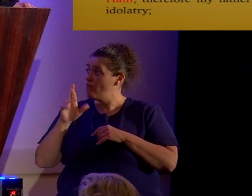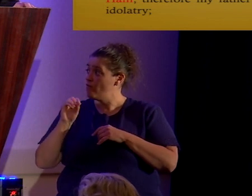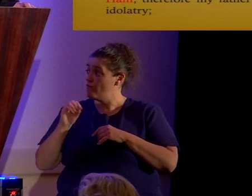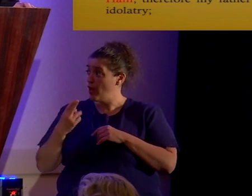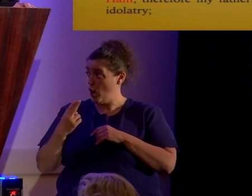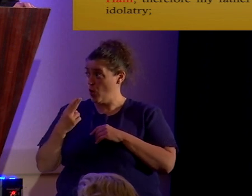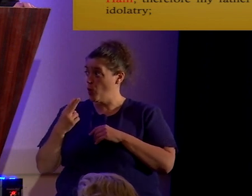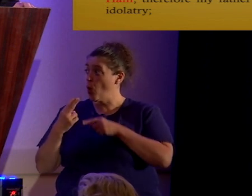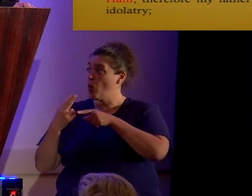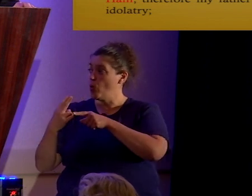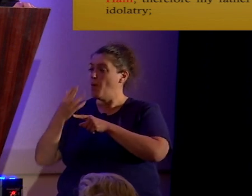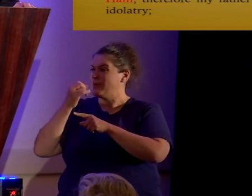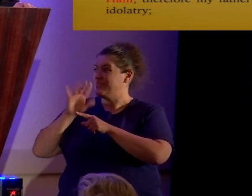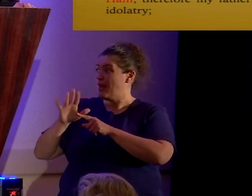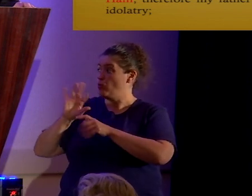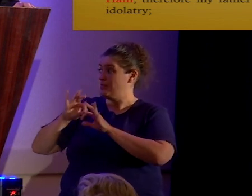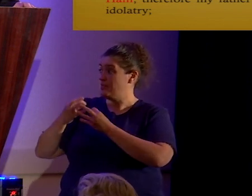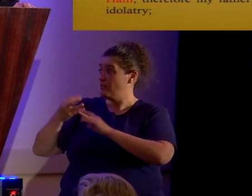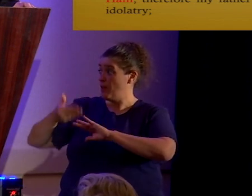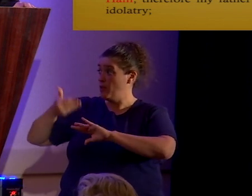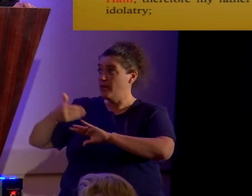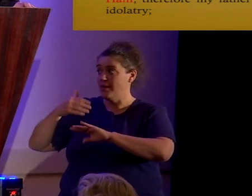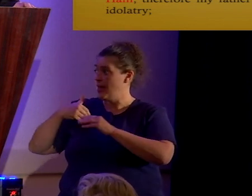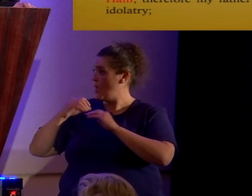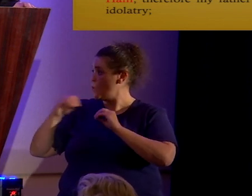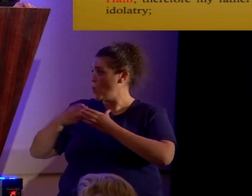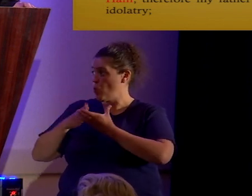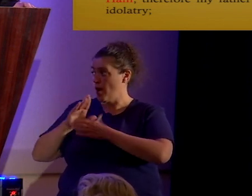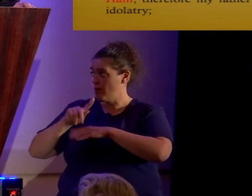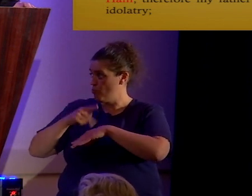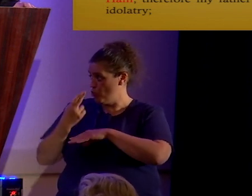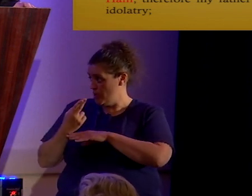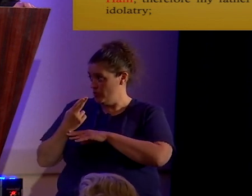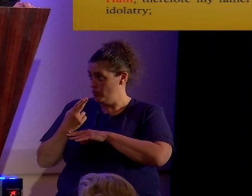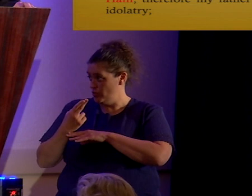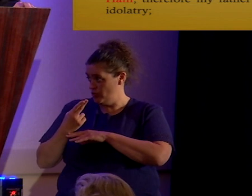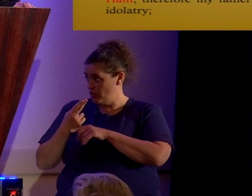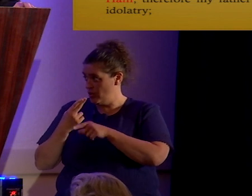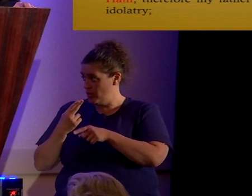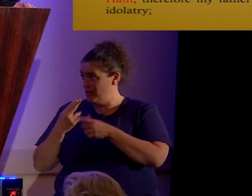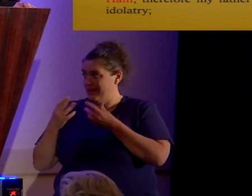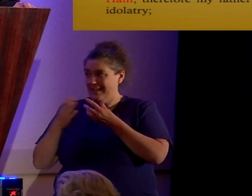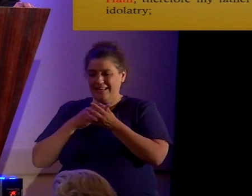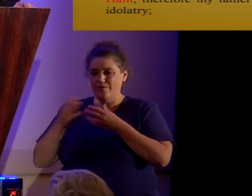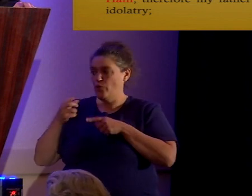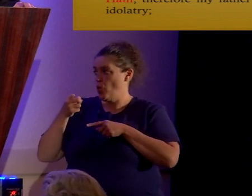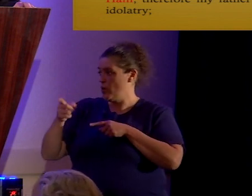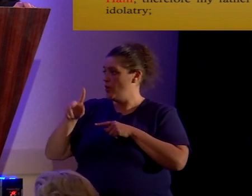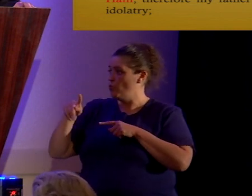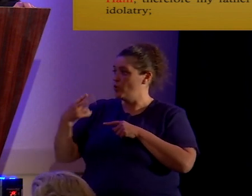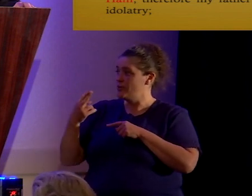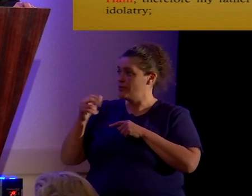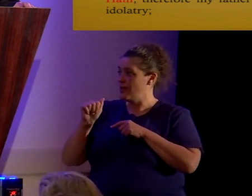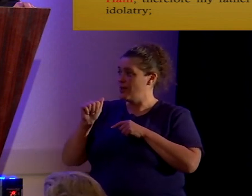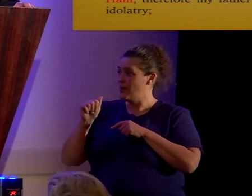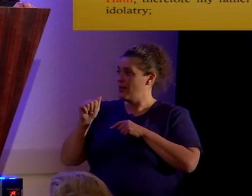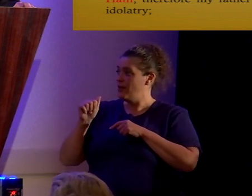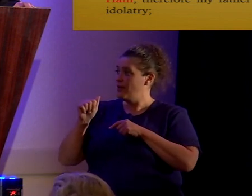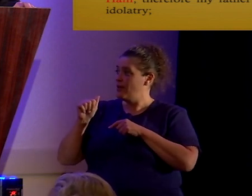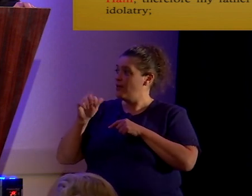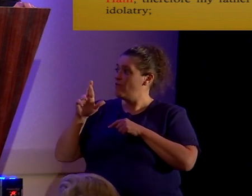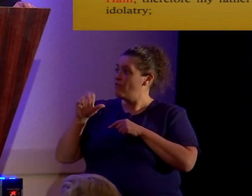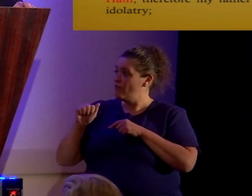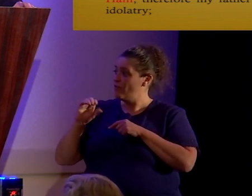lineage by which he could not have the right of priesthood, notwithstanding the Pharaohs, would fame claim it from Noah through